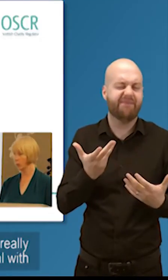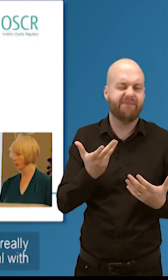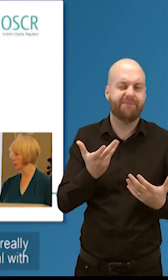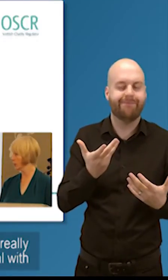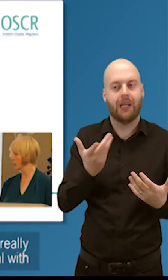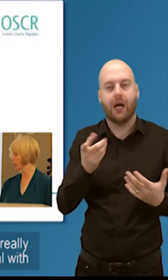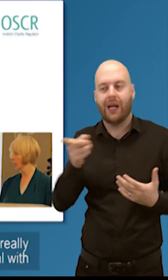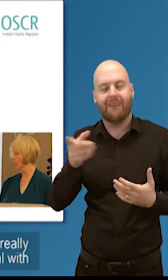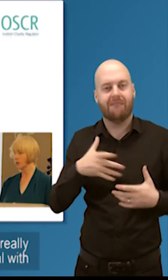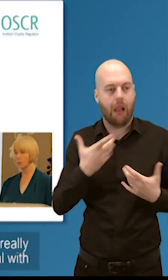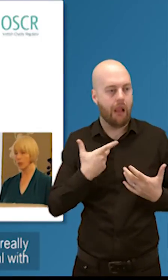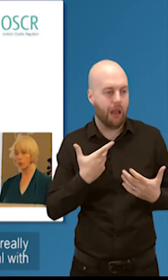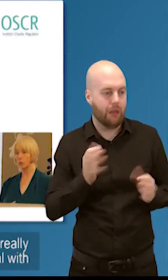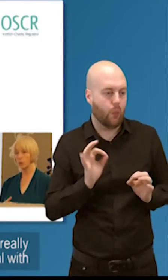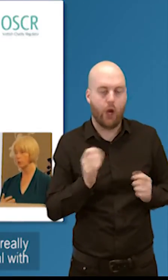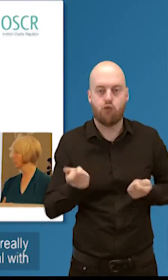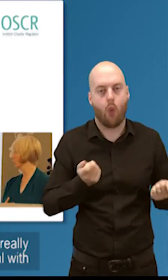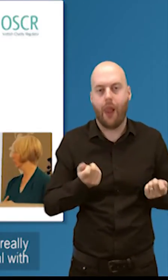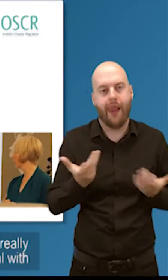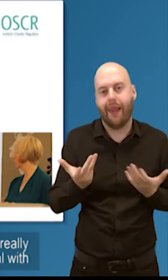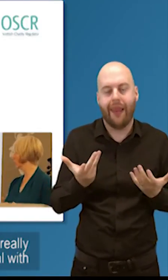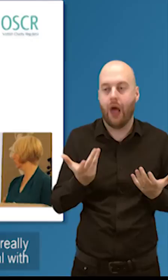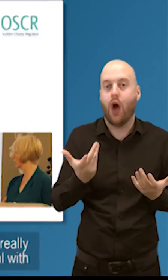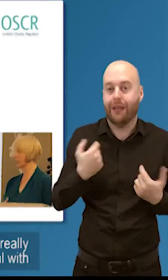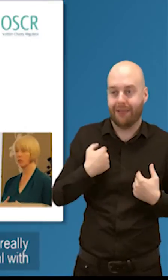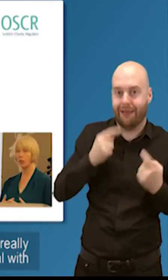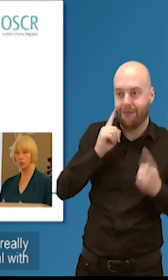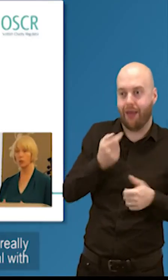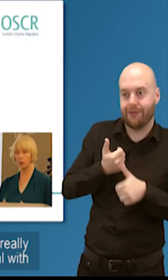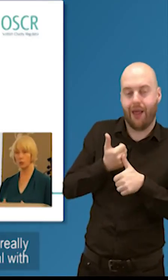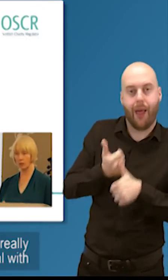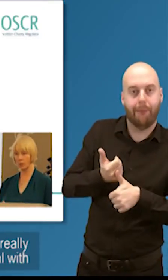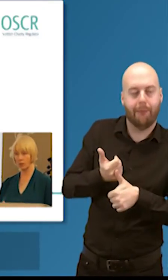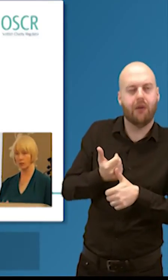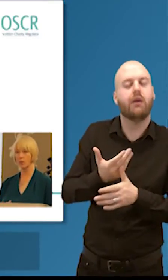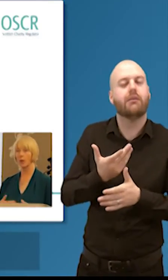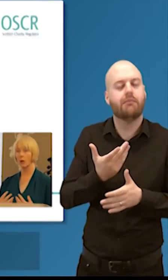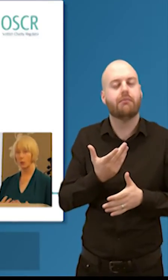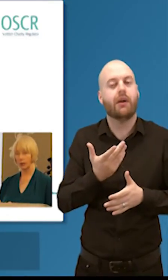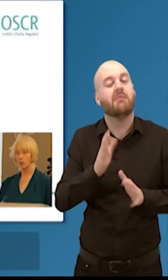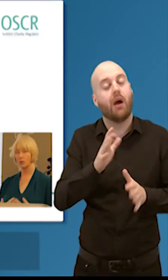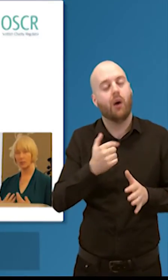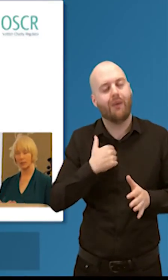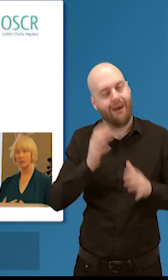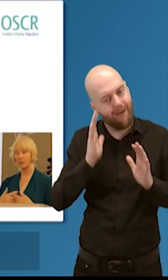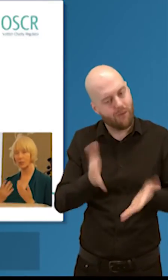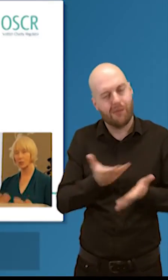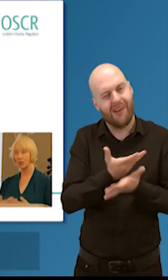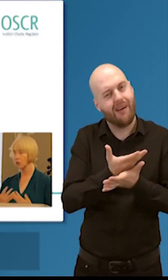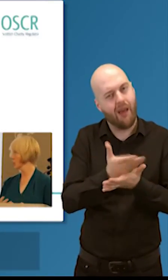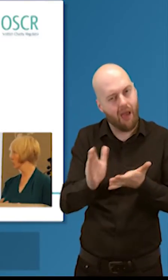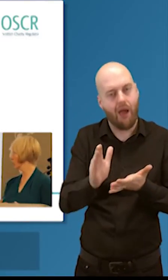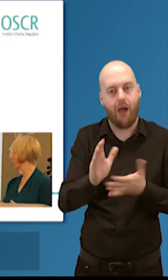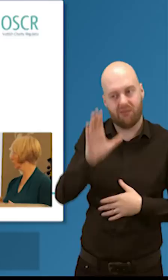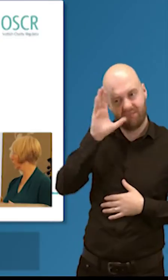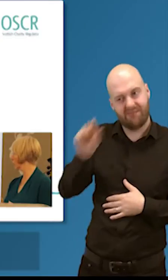updated inquiry policy is to make sure that people really do have a very good understanding of how we deal with concerns and so that it is